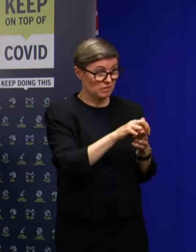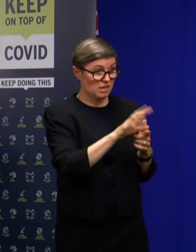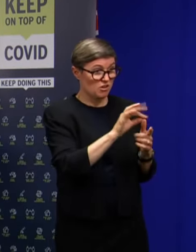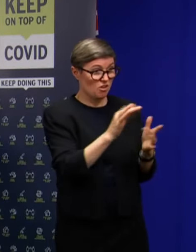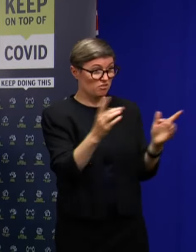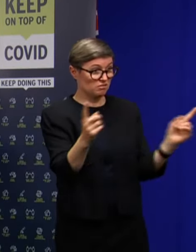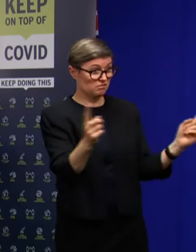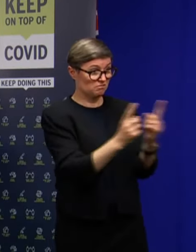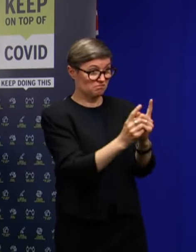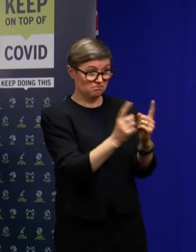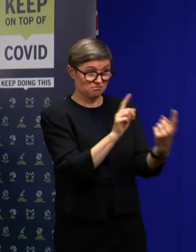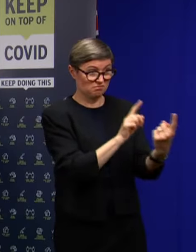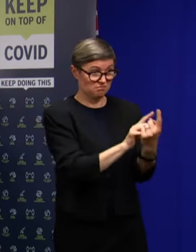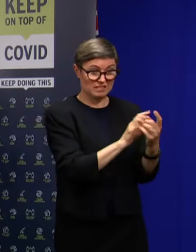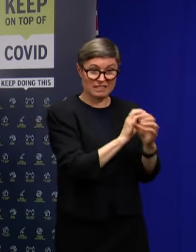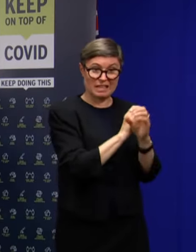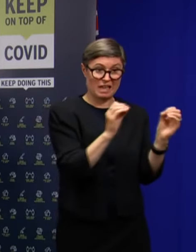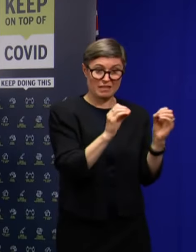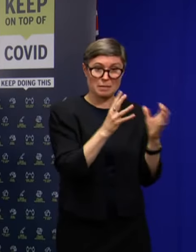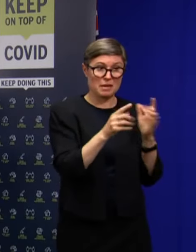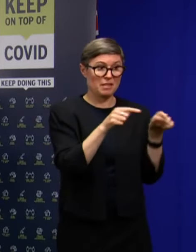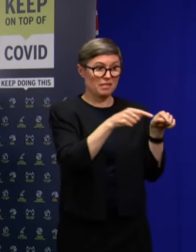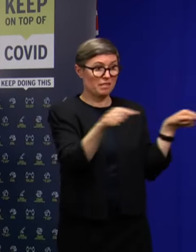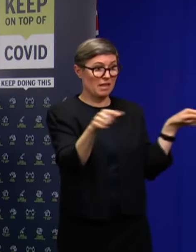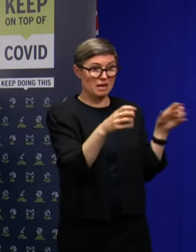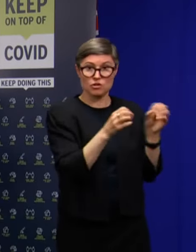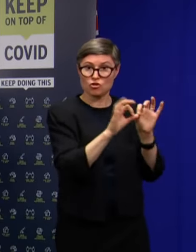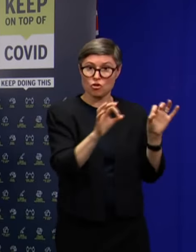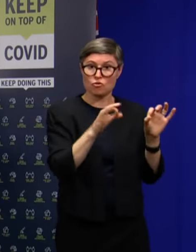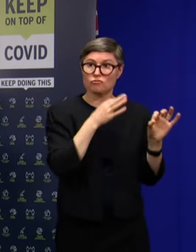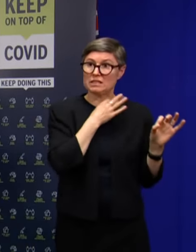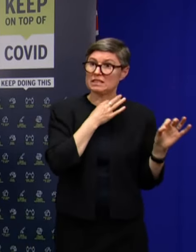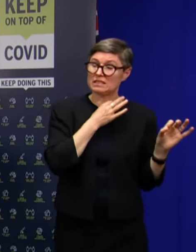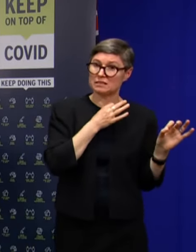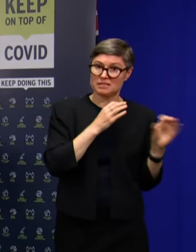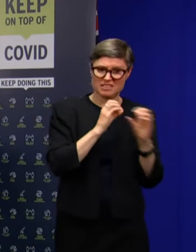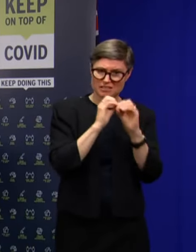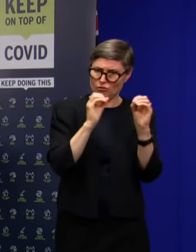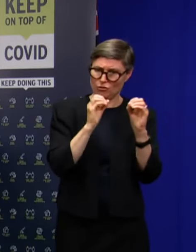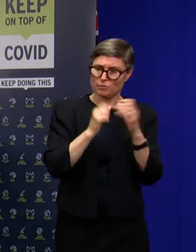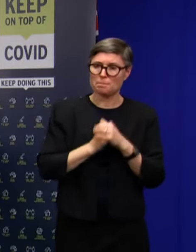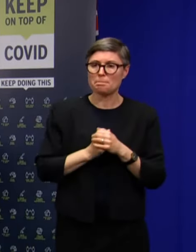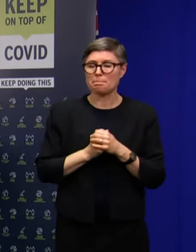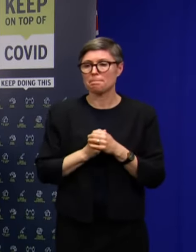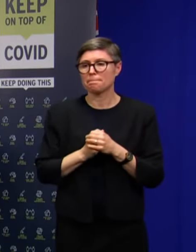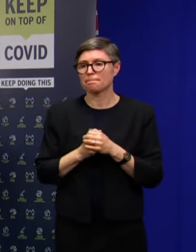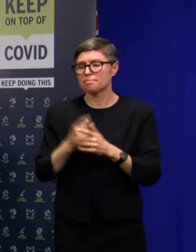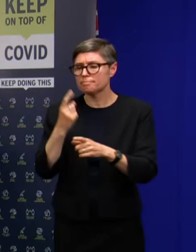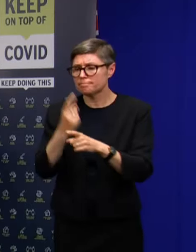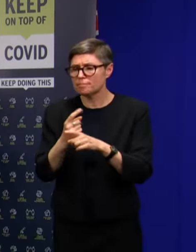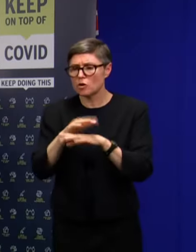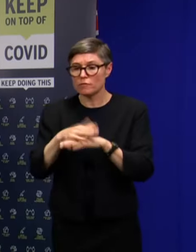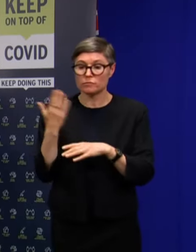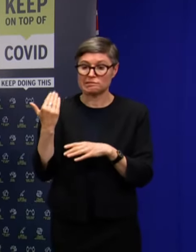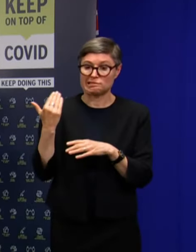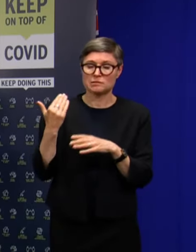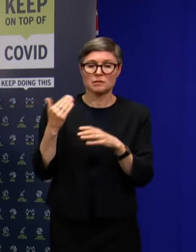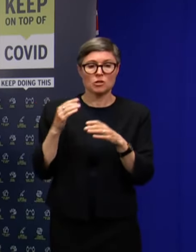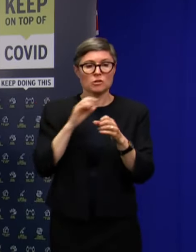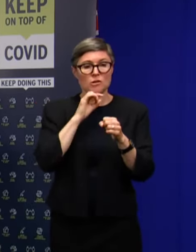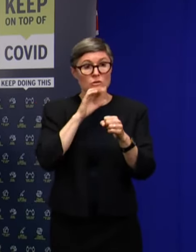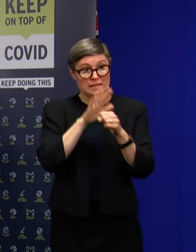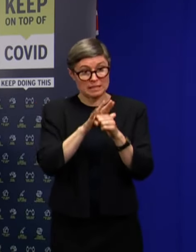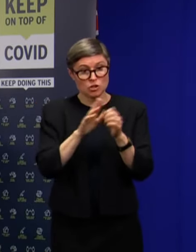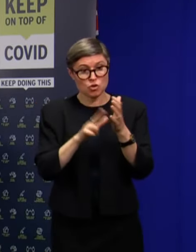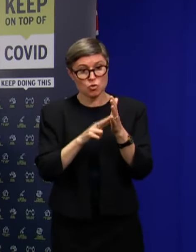risk. And I just want to make that point. Now, it's interesting, like a couple of weeks ago, in terms of Newnham. You know,